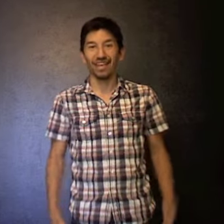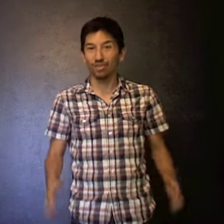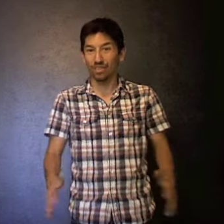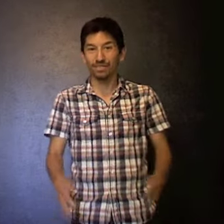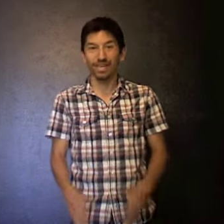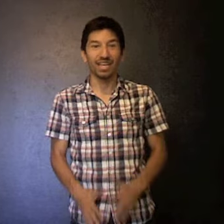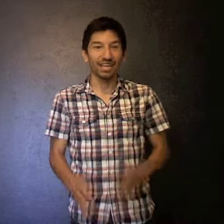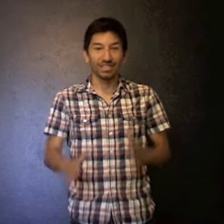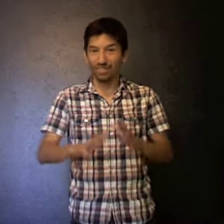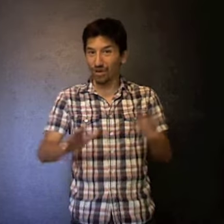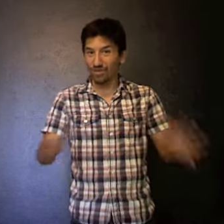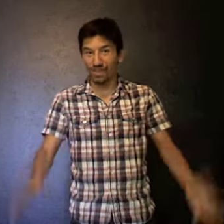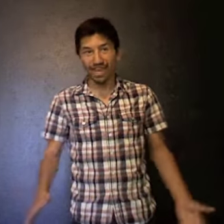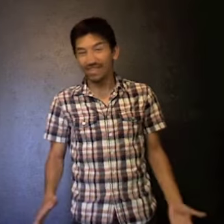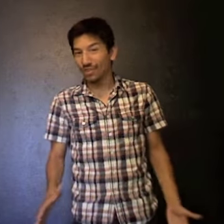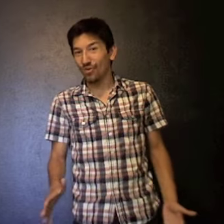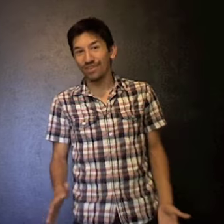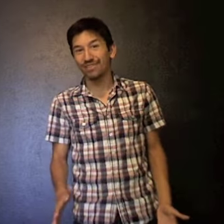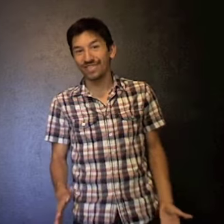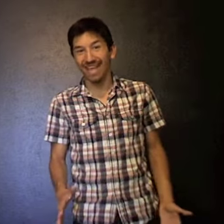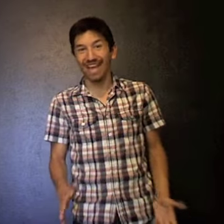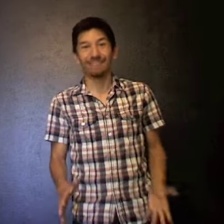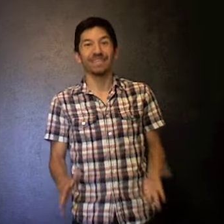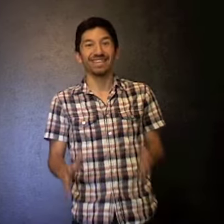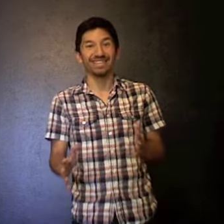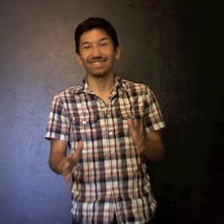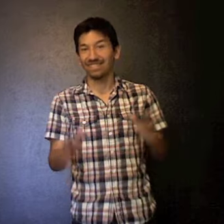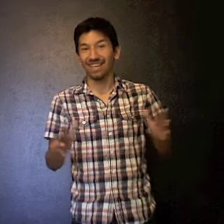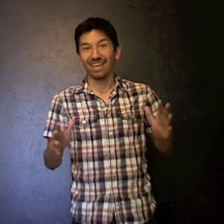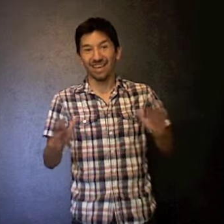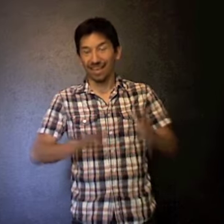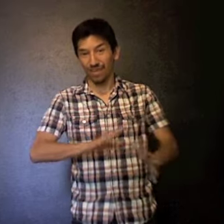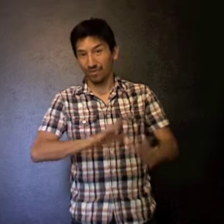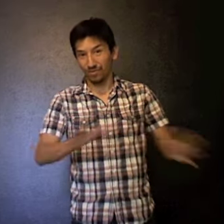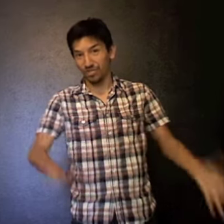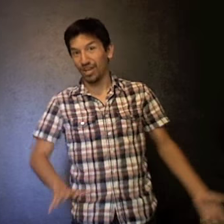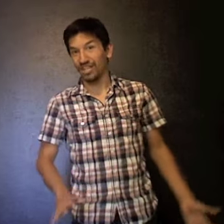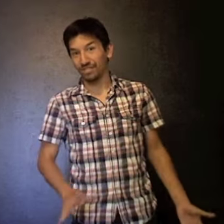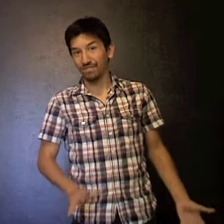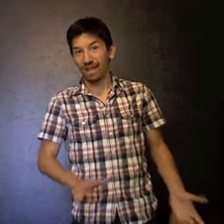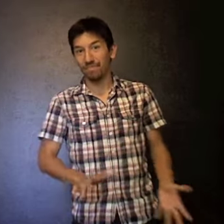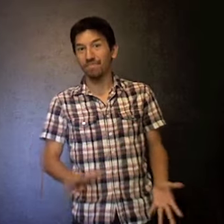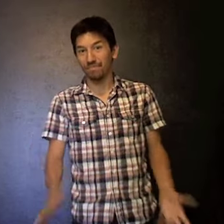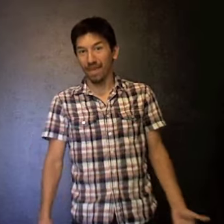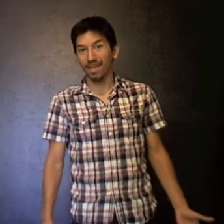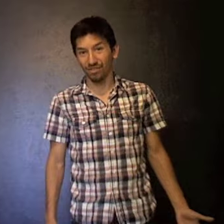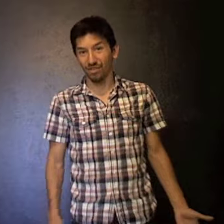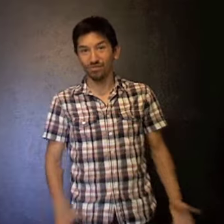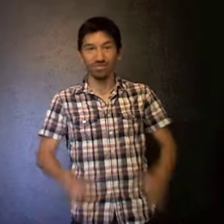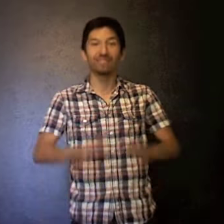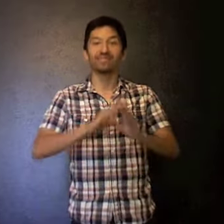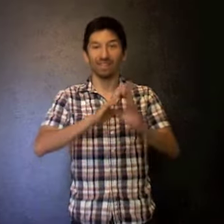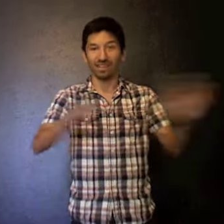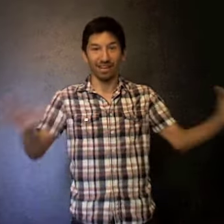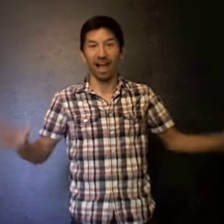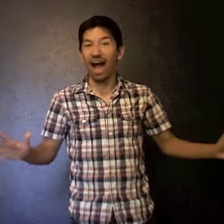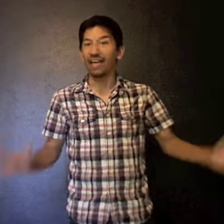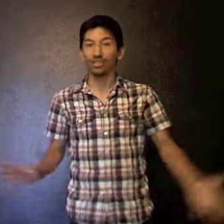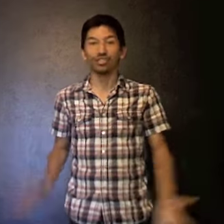And trust me, don't think I don't understand because if you checked my bank loans, I understand.